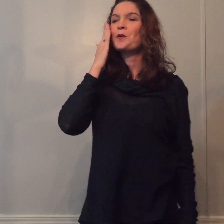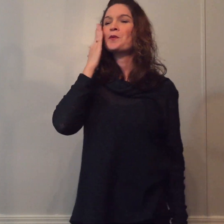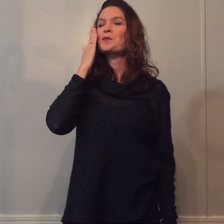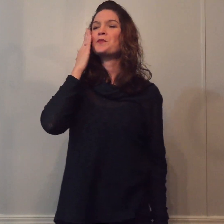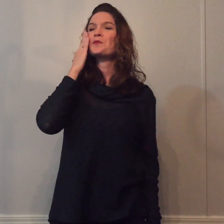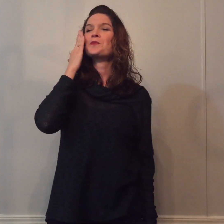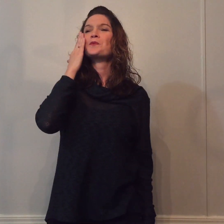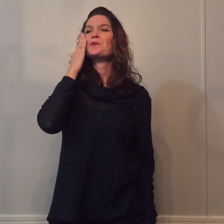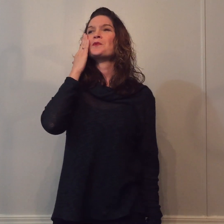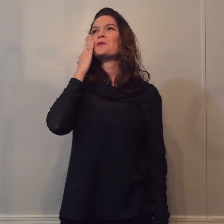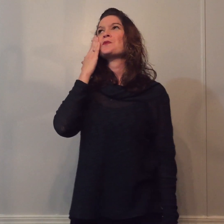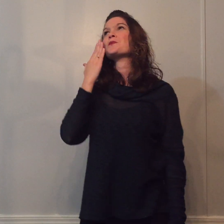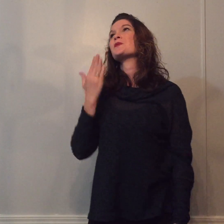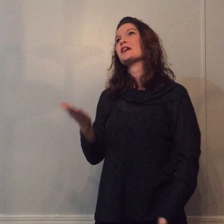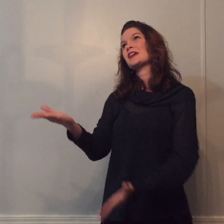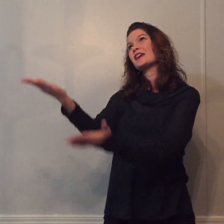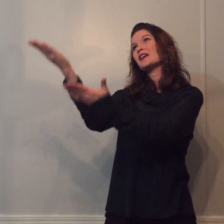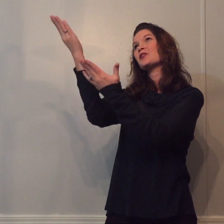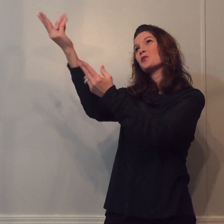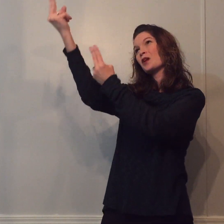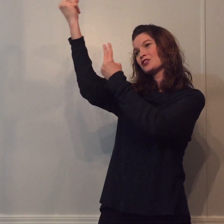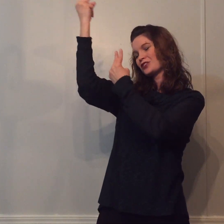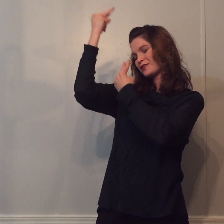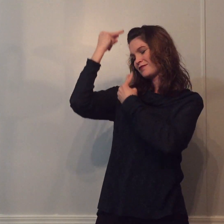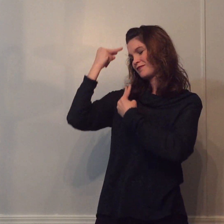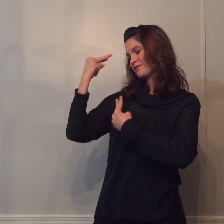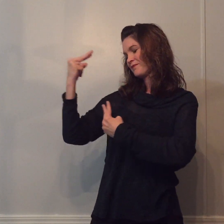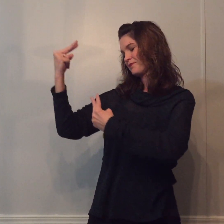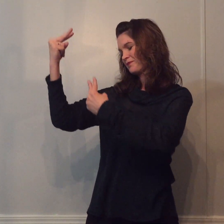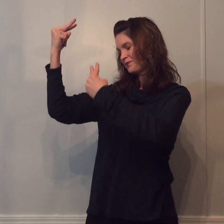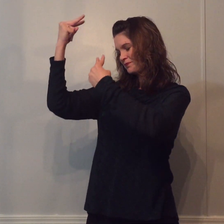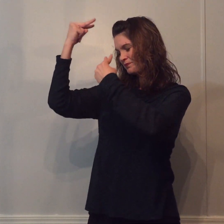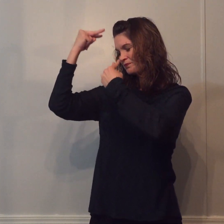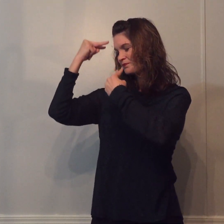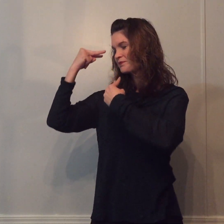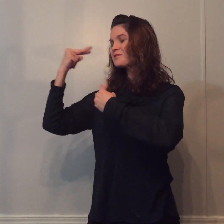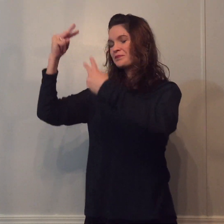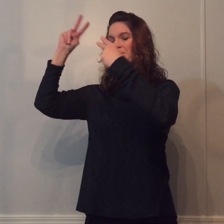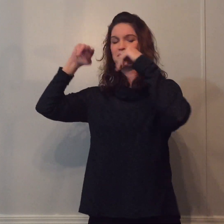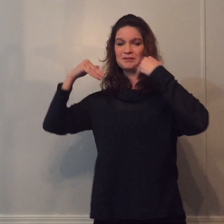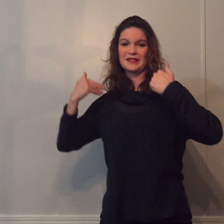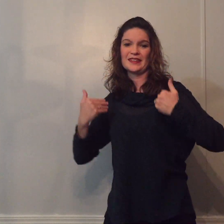he watches me.